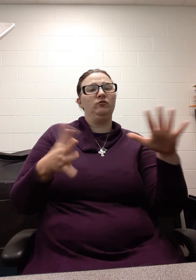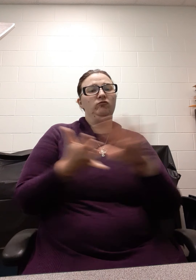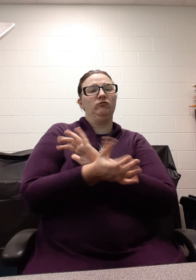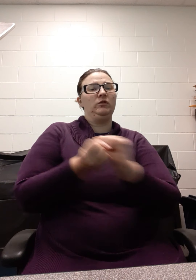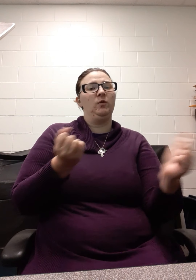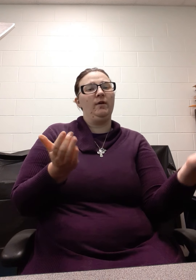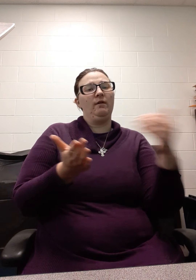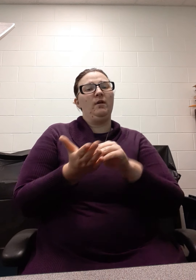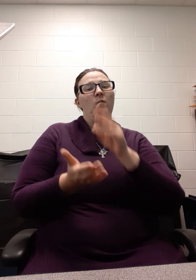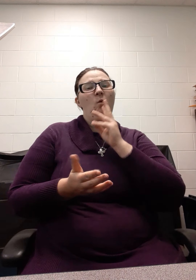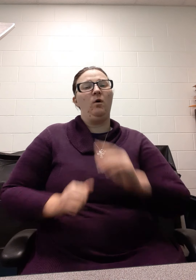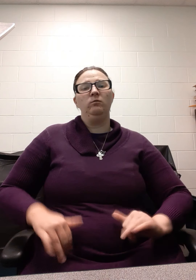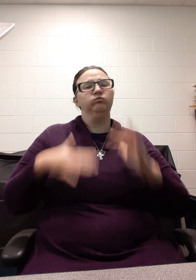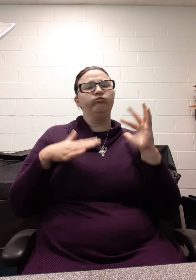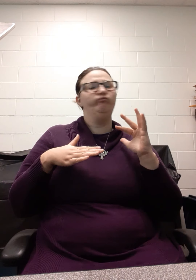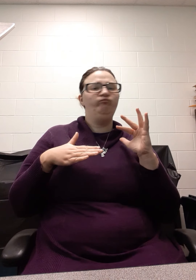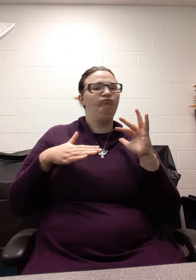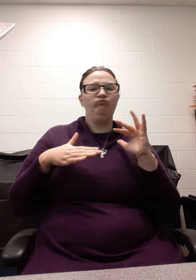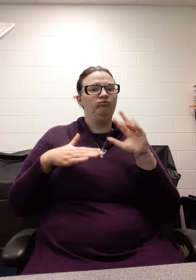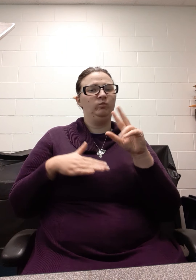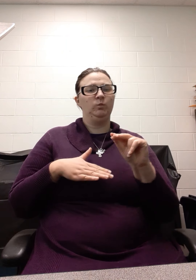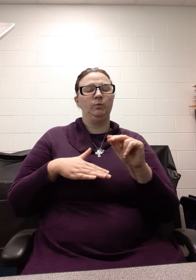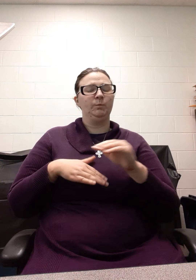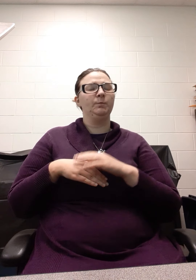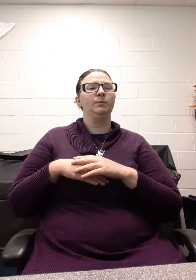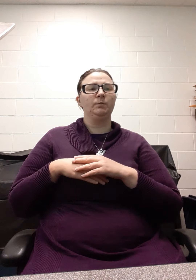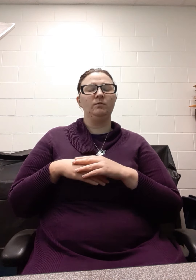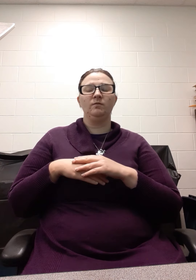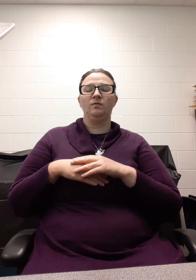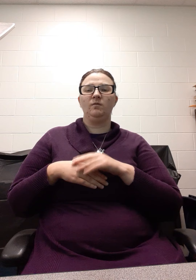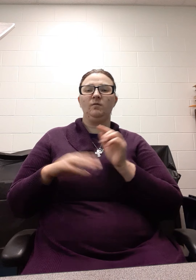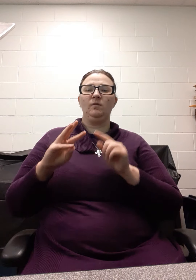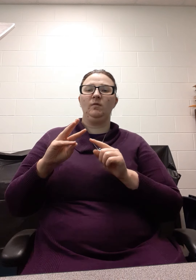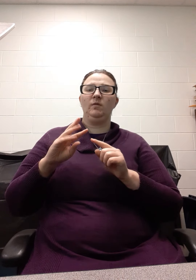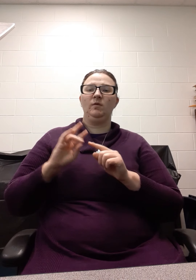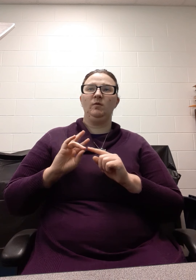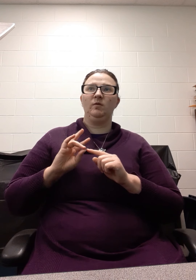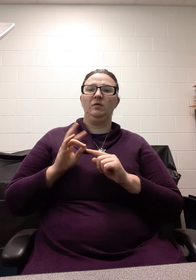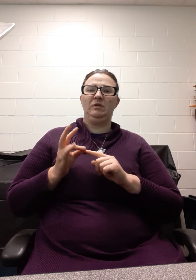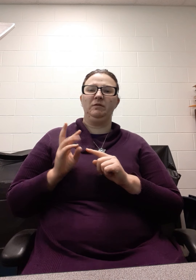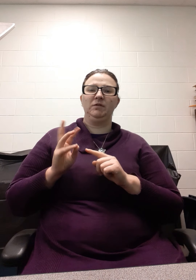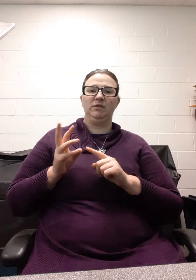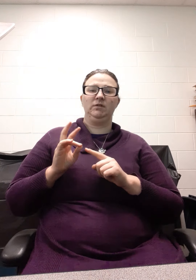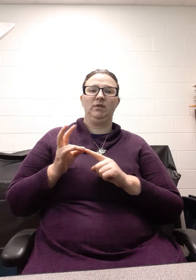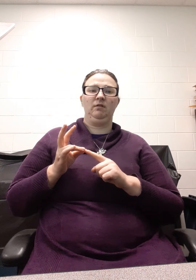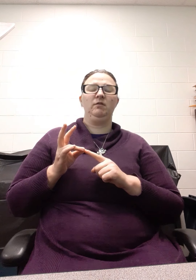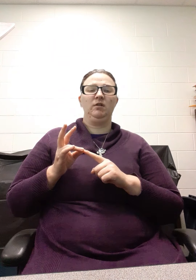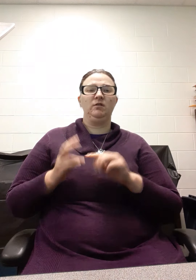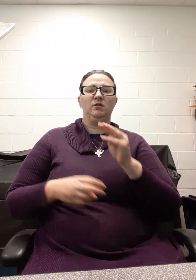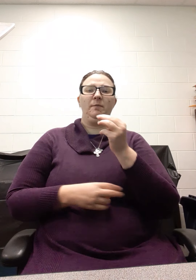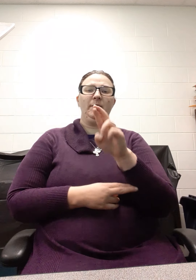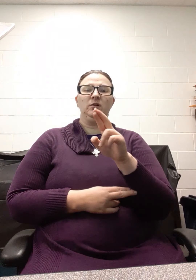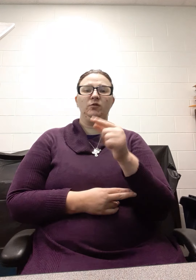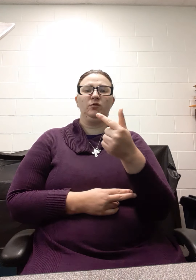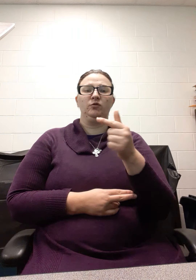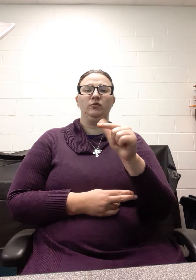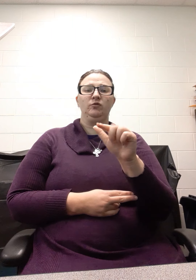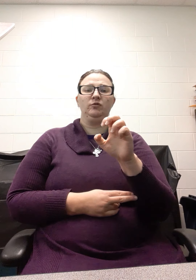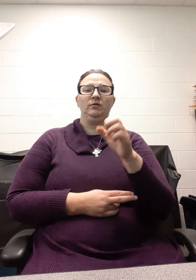the rainbow. And then another thing that we're very proud of is that Mr. Green and the Hobby Lobby group